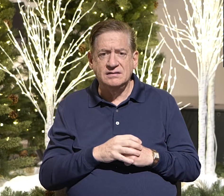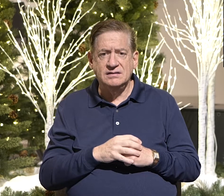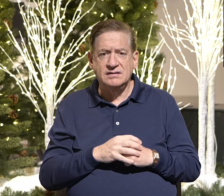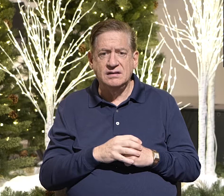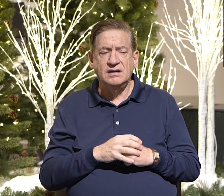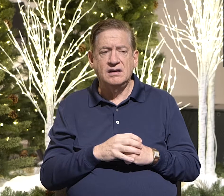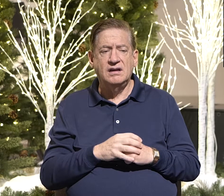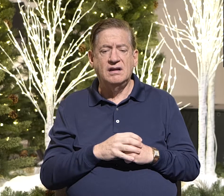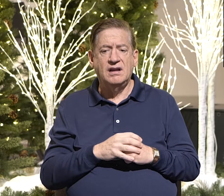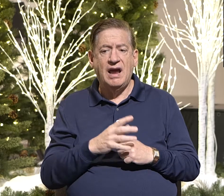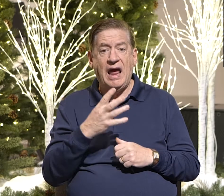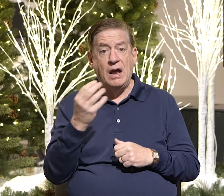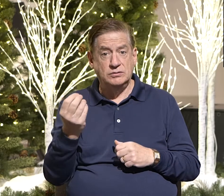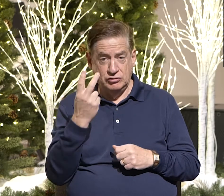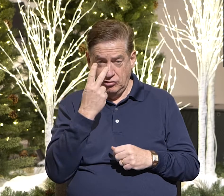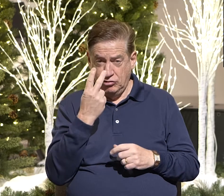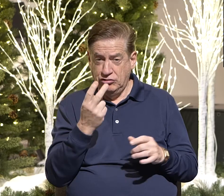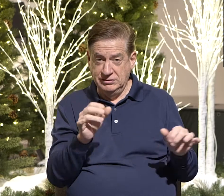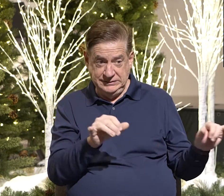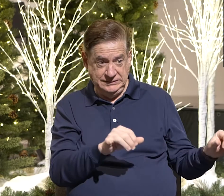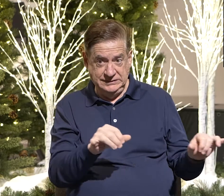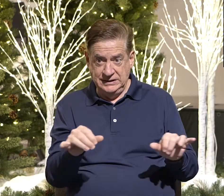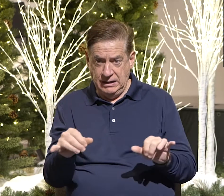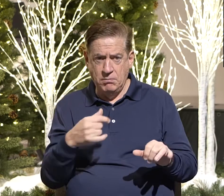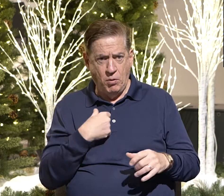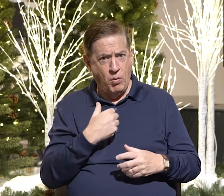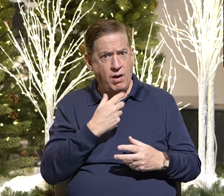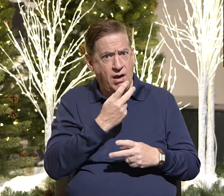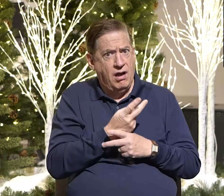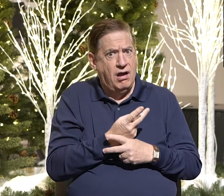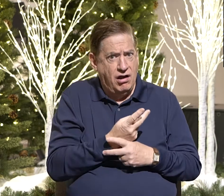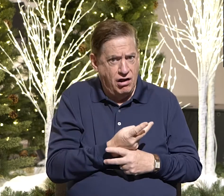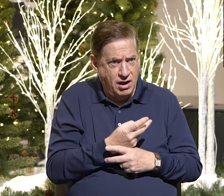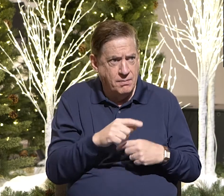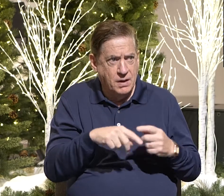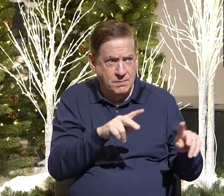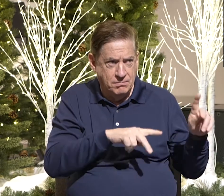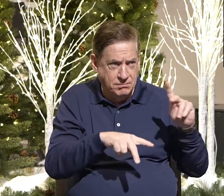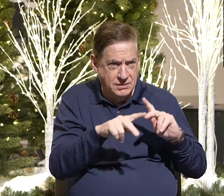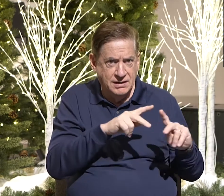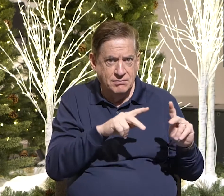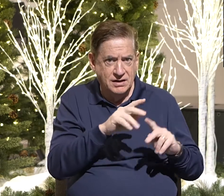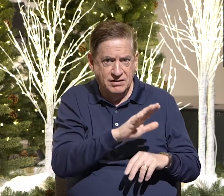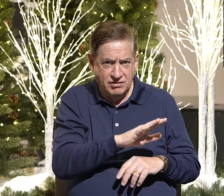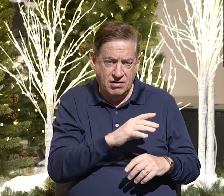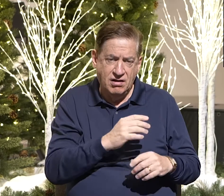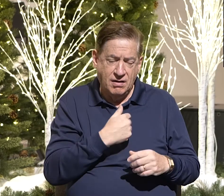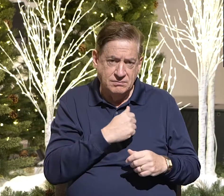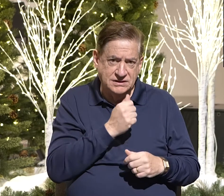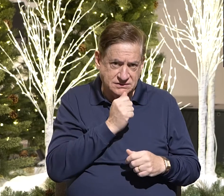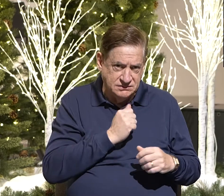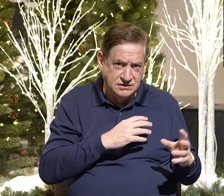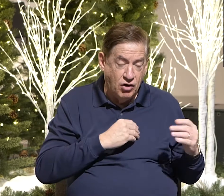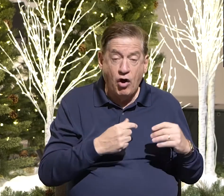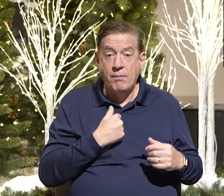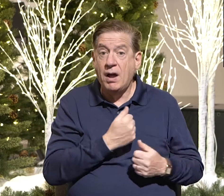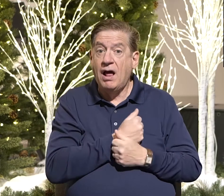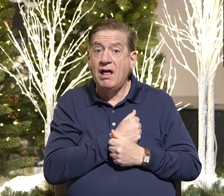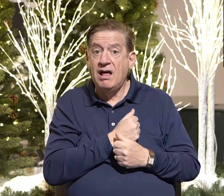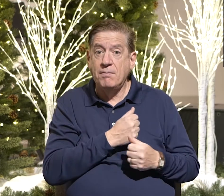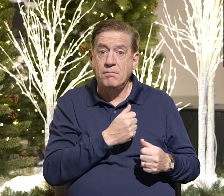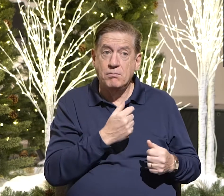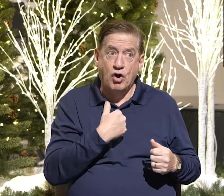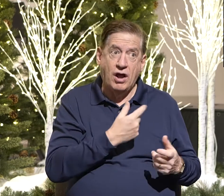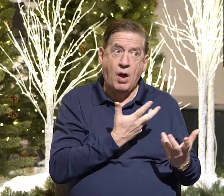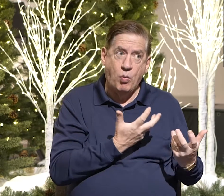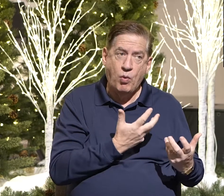From the outside, they both look the same. be, well, I care more about people seeing me as loving and tolerant or my loving others because God called me